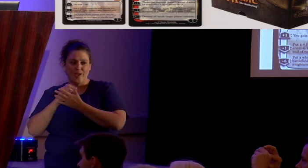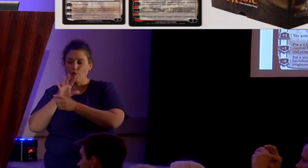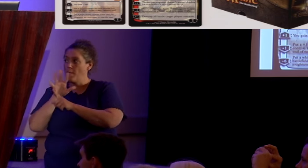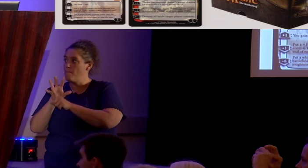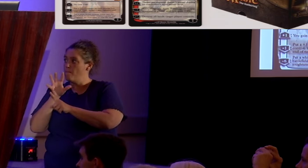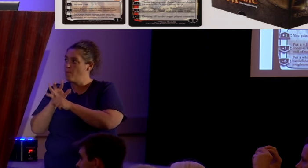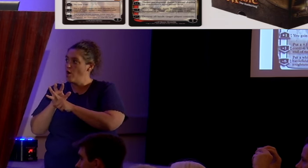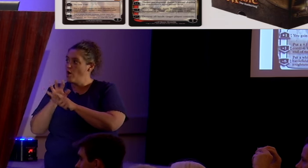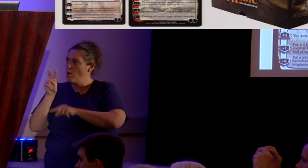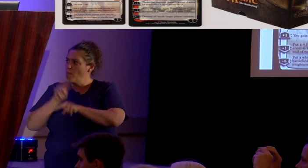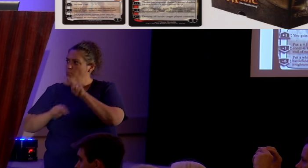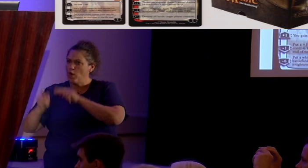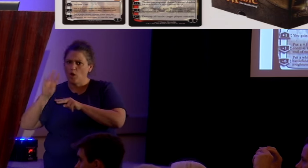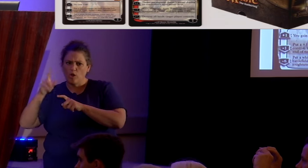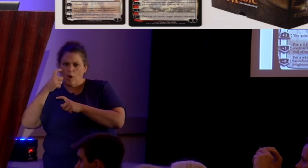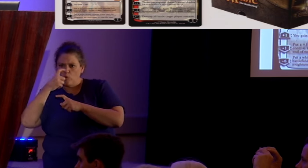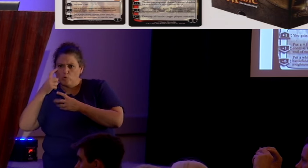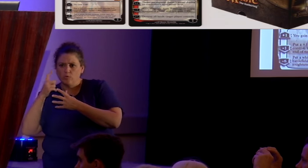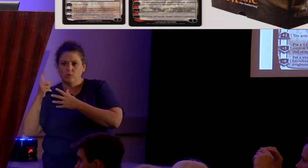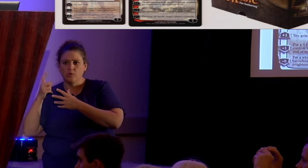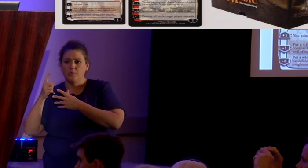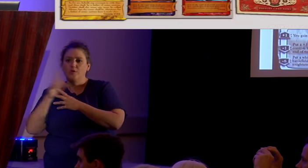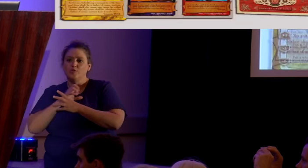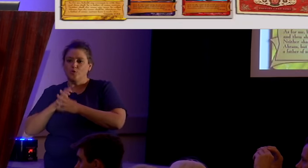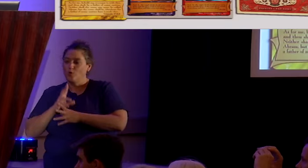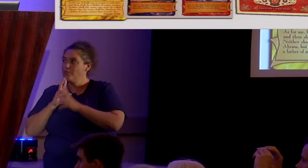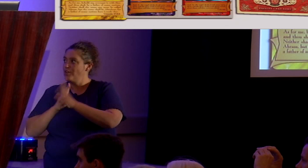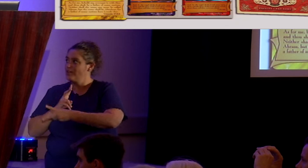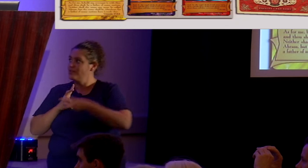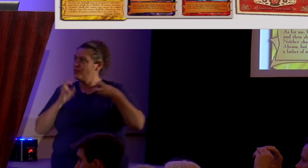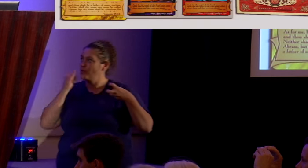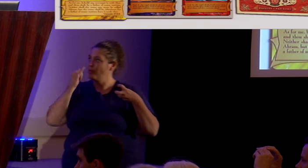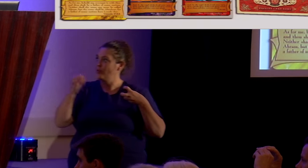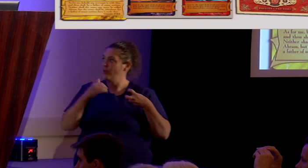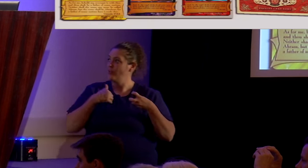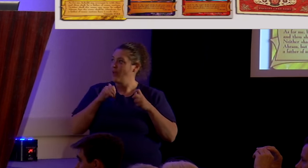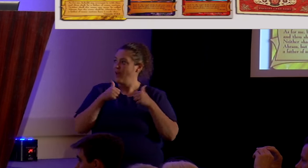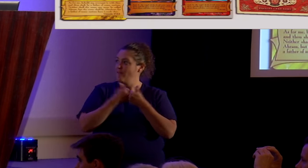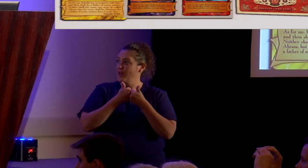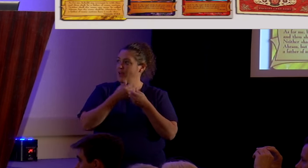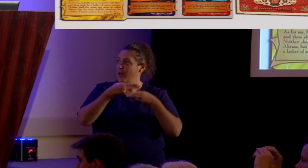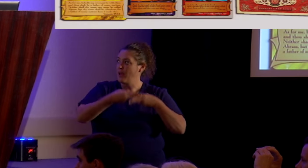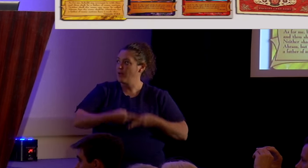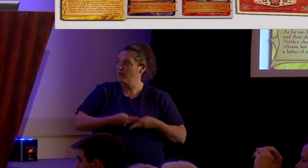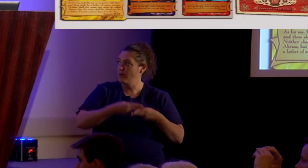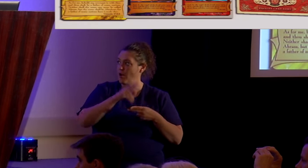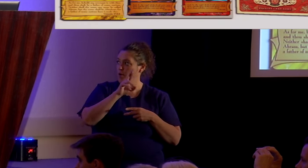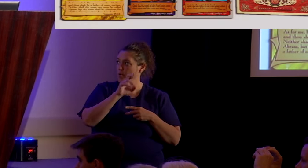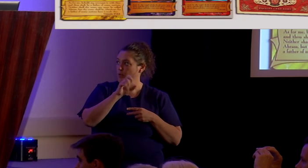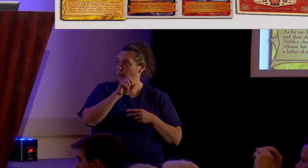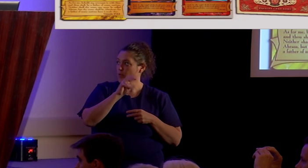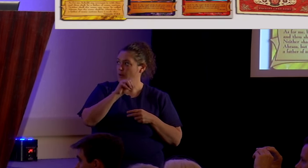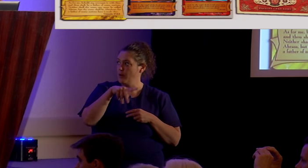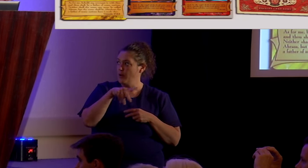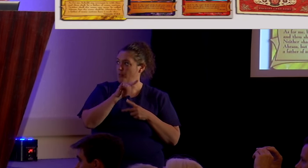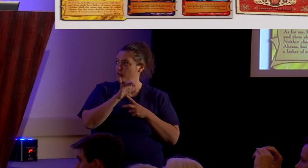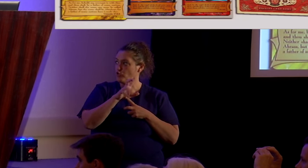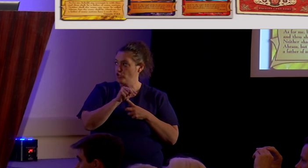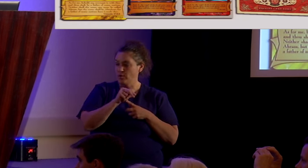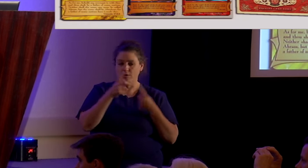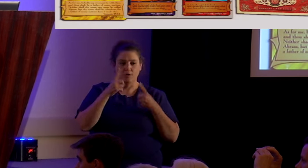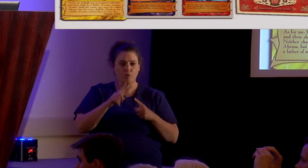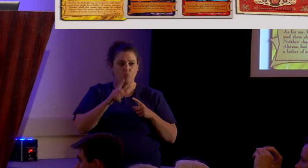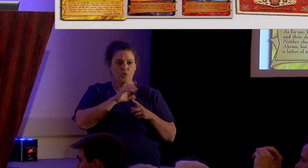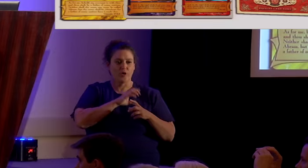this sorcery going on. When Christianity stole this idea, they have a game called Redemption, where the characters are like King